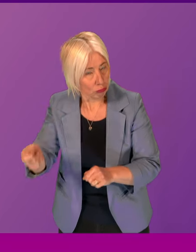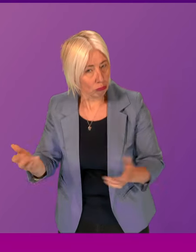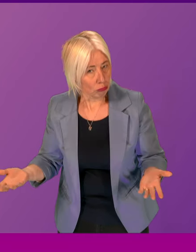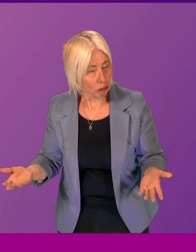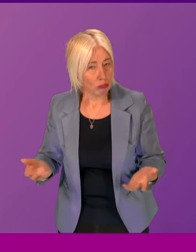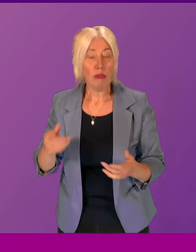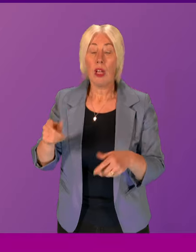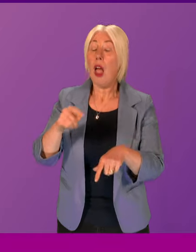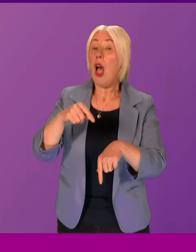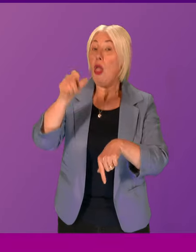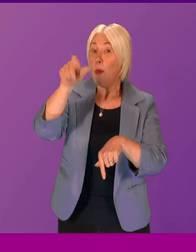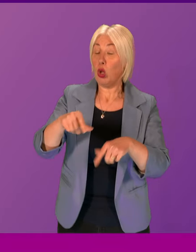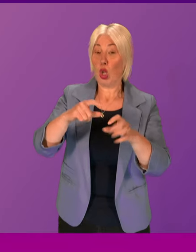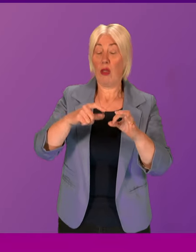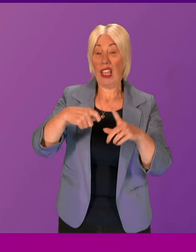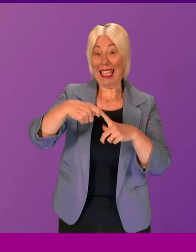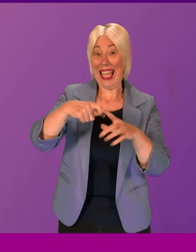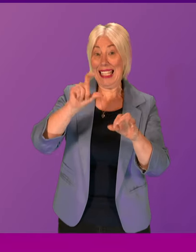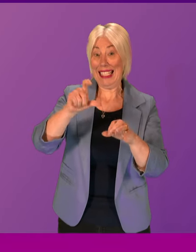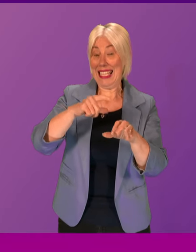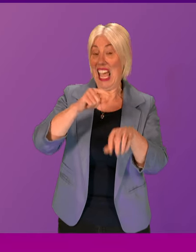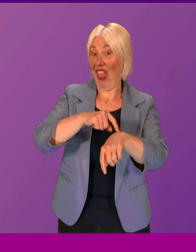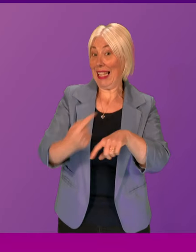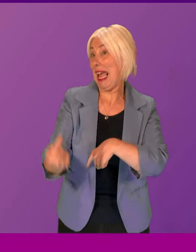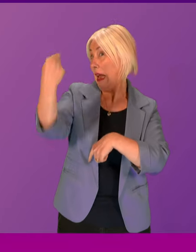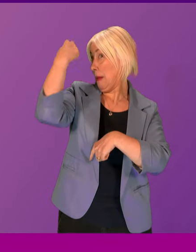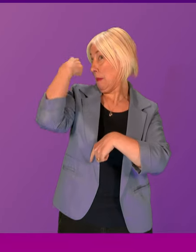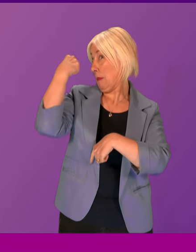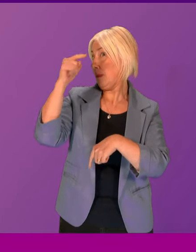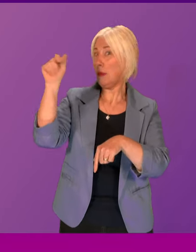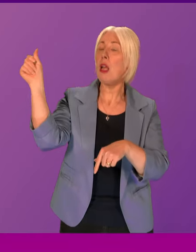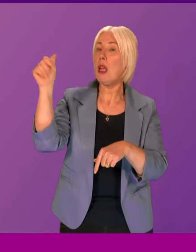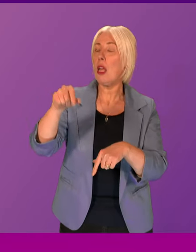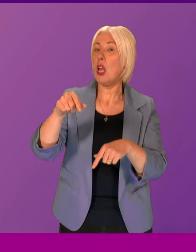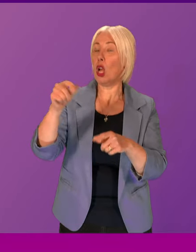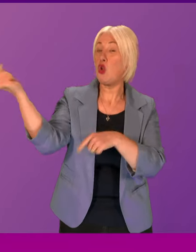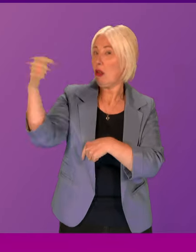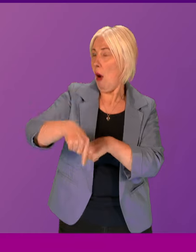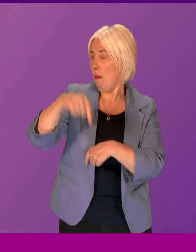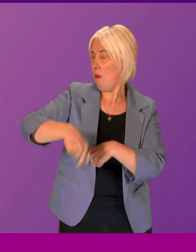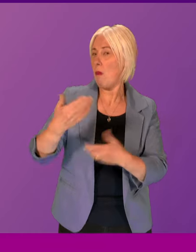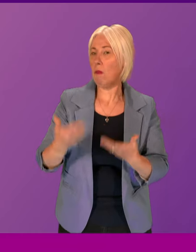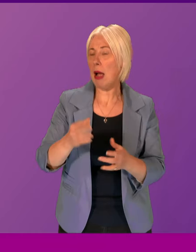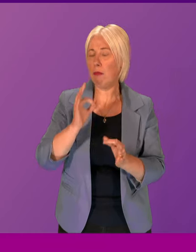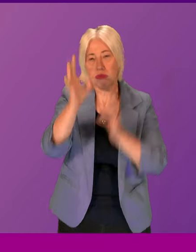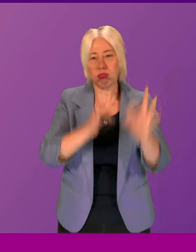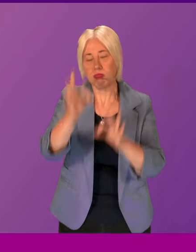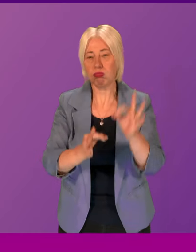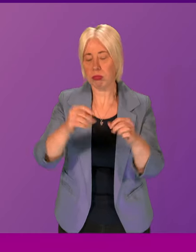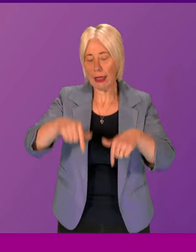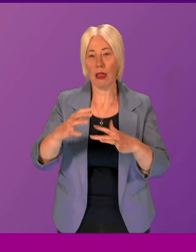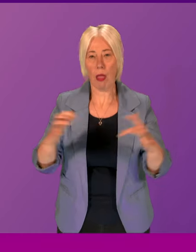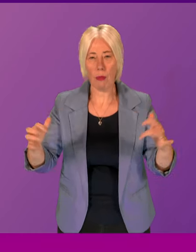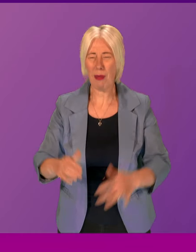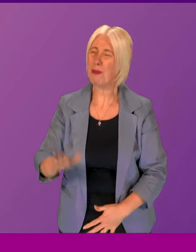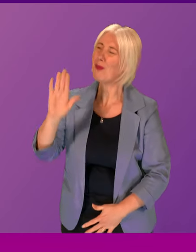the time, Frank Mulholland, should come to this Parliament to answer questions on this scandal? First Minister. First of all, can